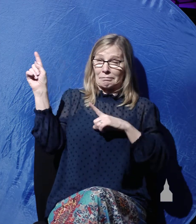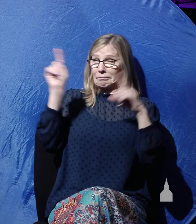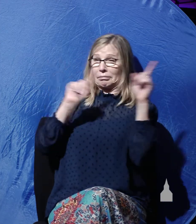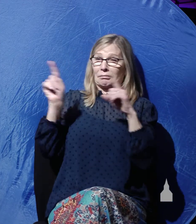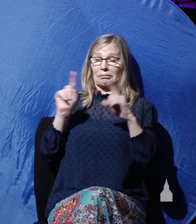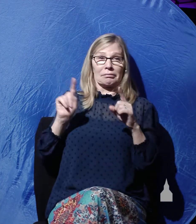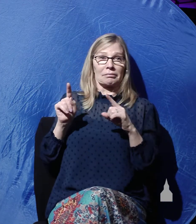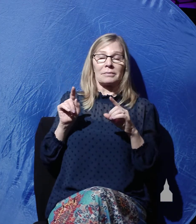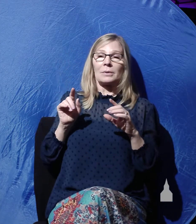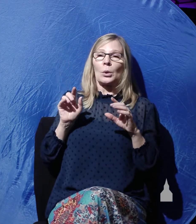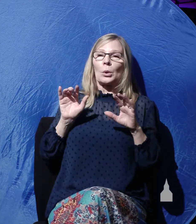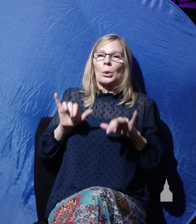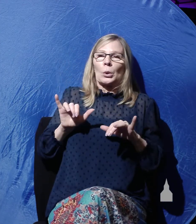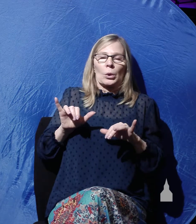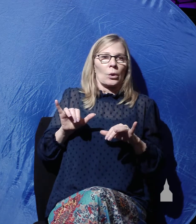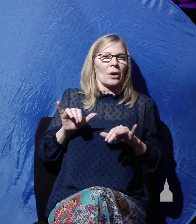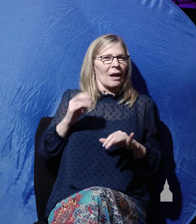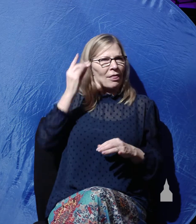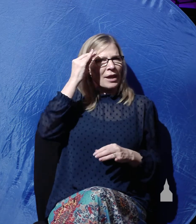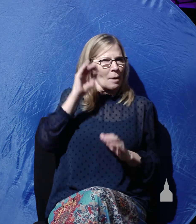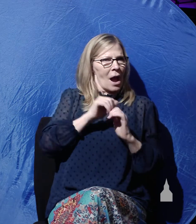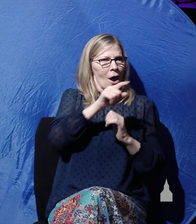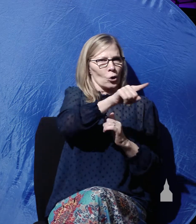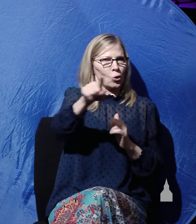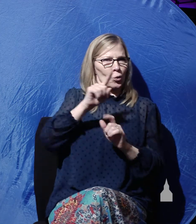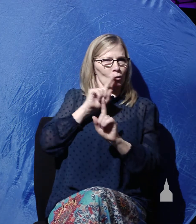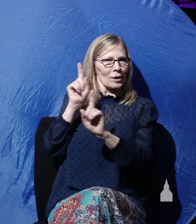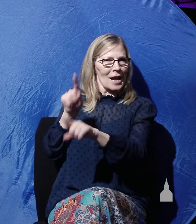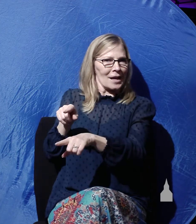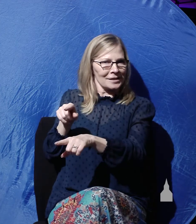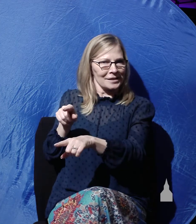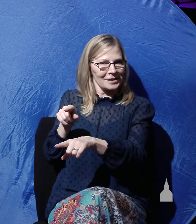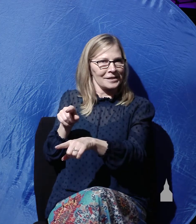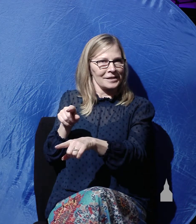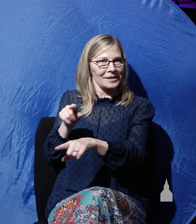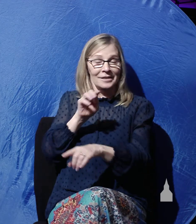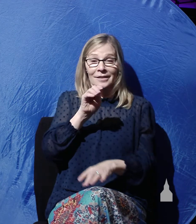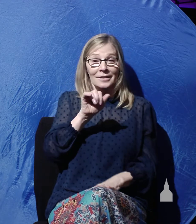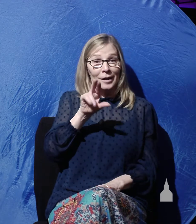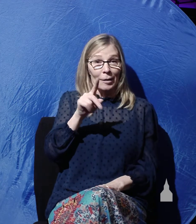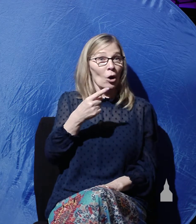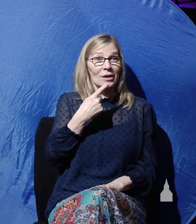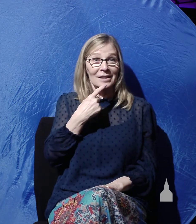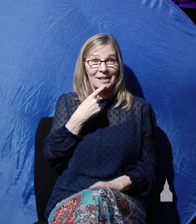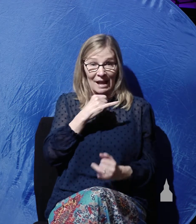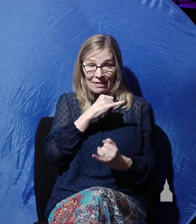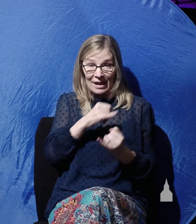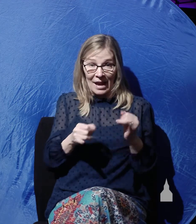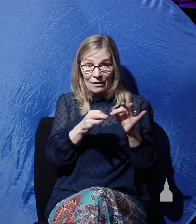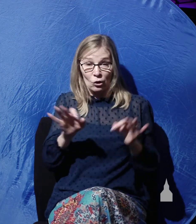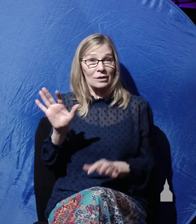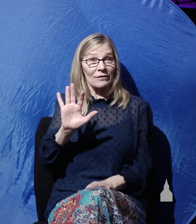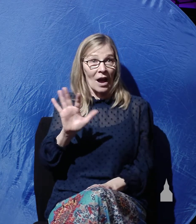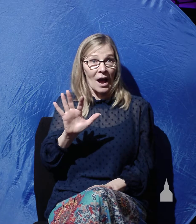Matthew tells us, think about how you would react. Well, Mark tells us that at the end of verse five, that the women, he says, were